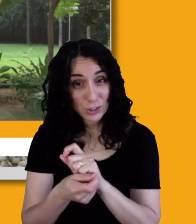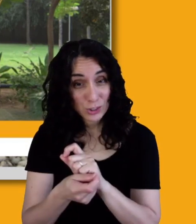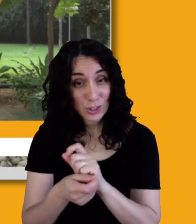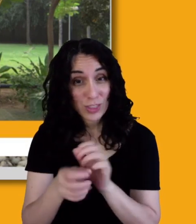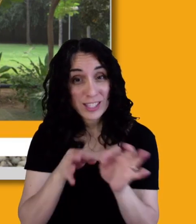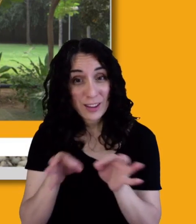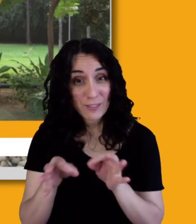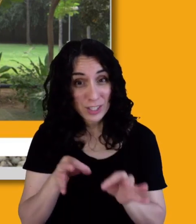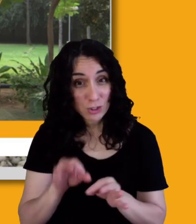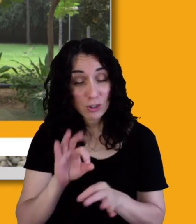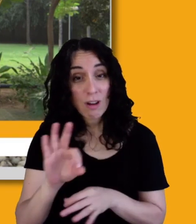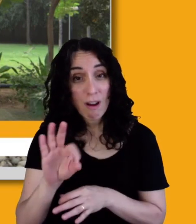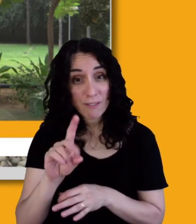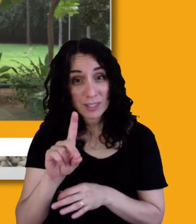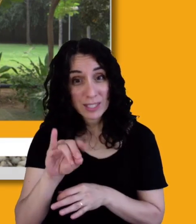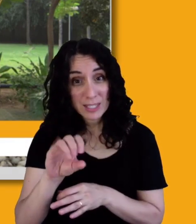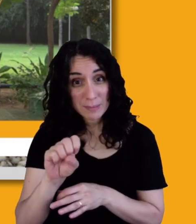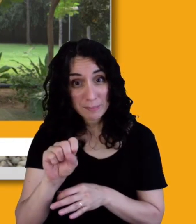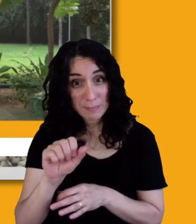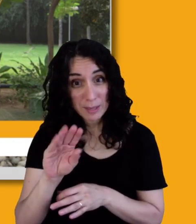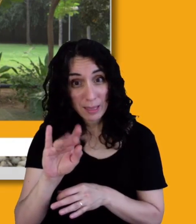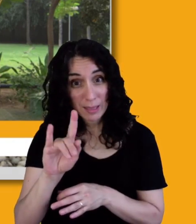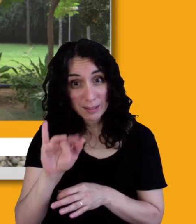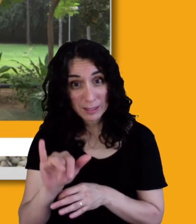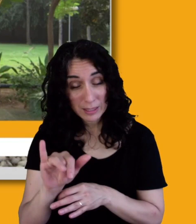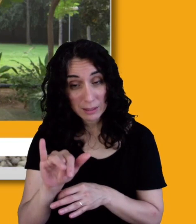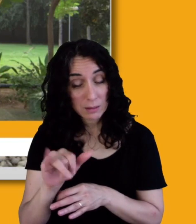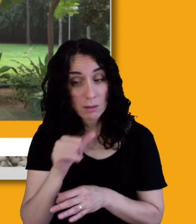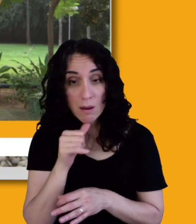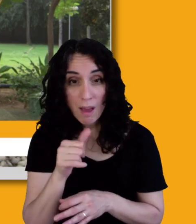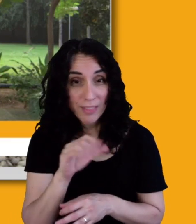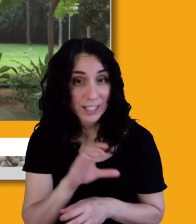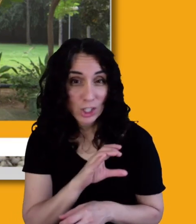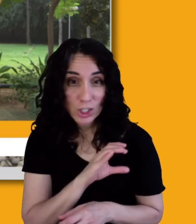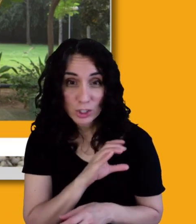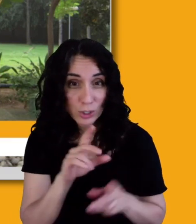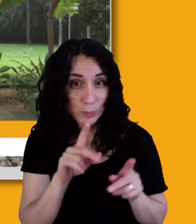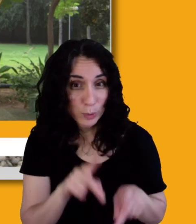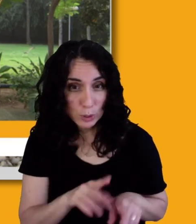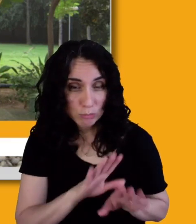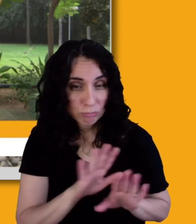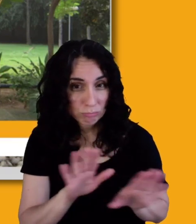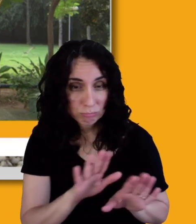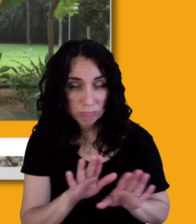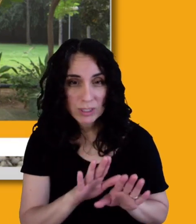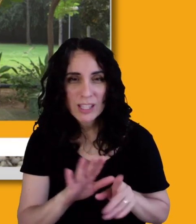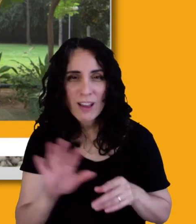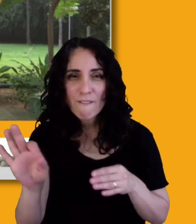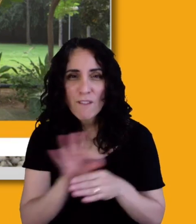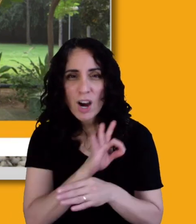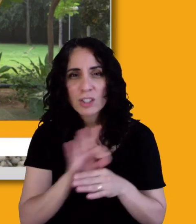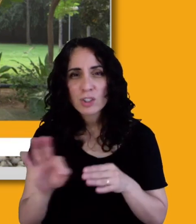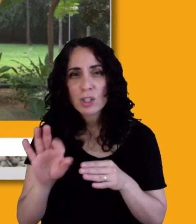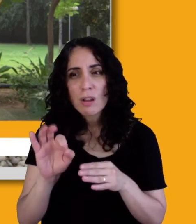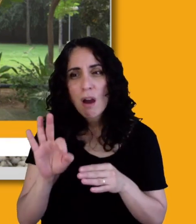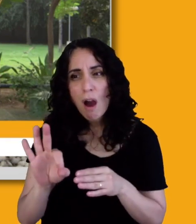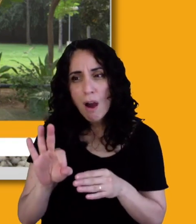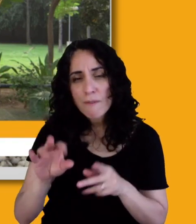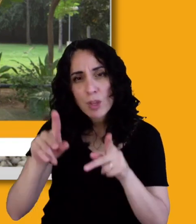of the person. It's a function of a person's interaction with their environment. And, and what